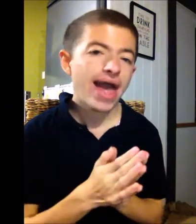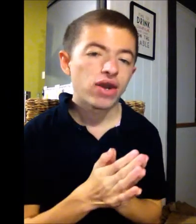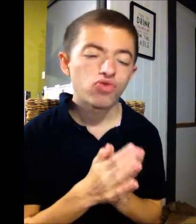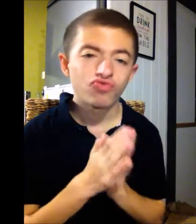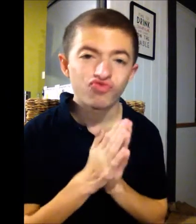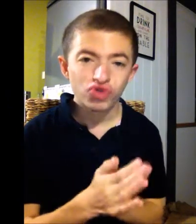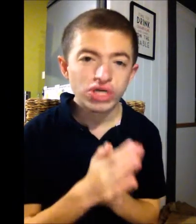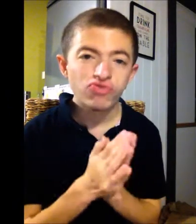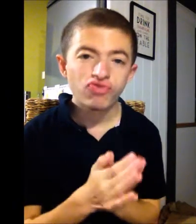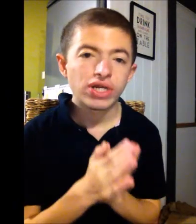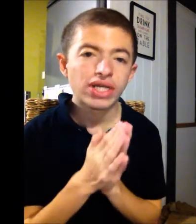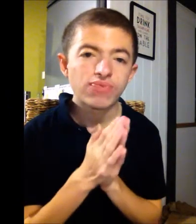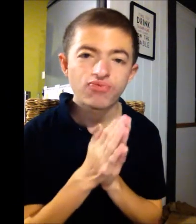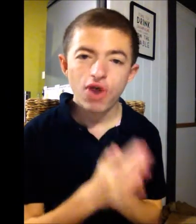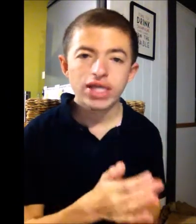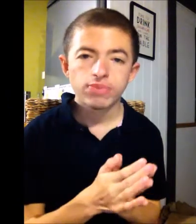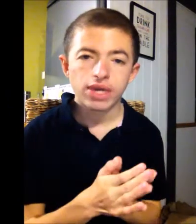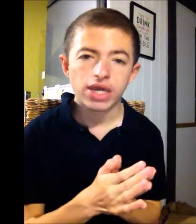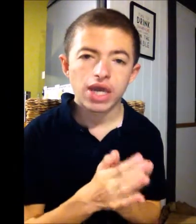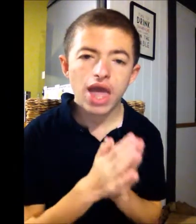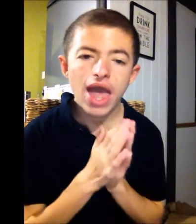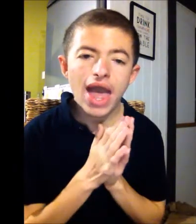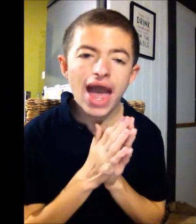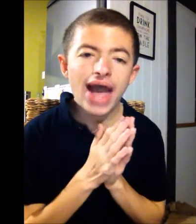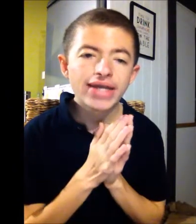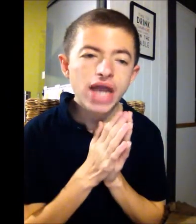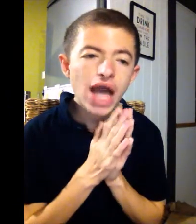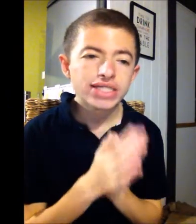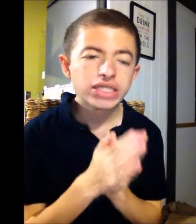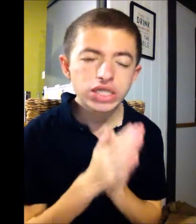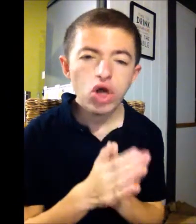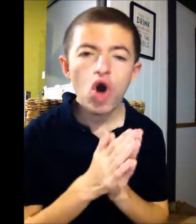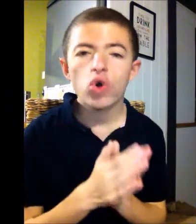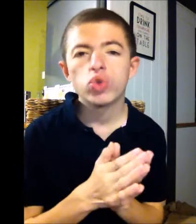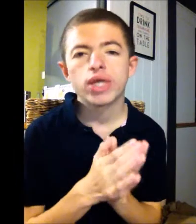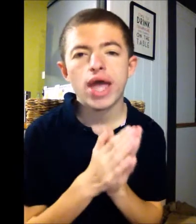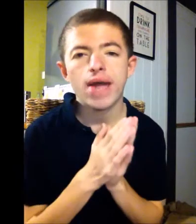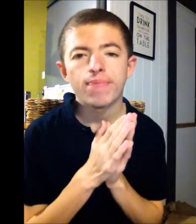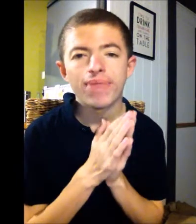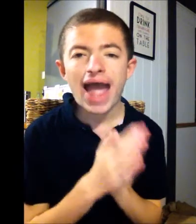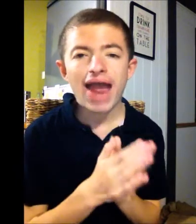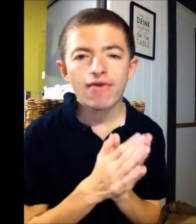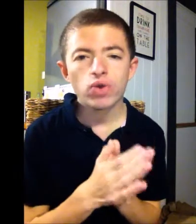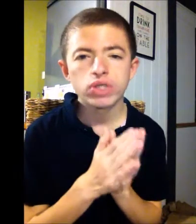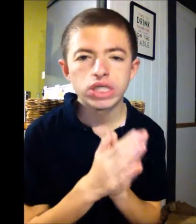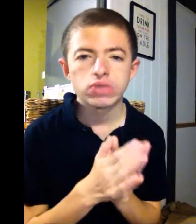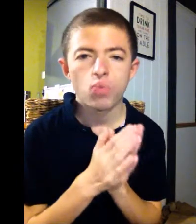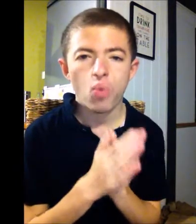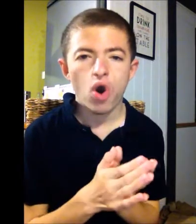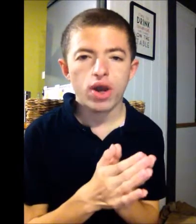really, really impressed me. And I still hold, um, Arrow season 1